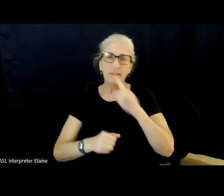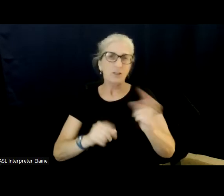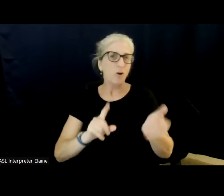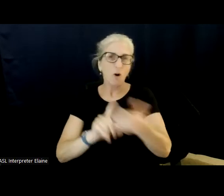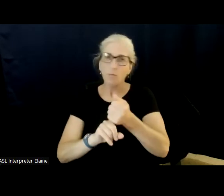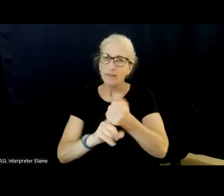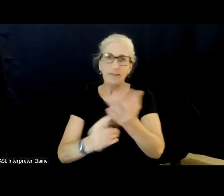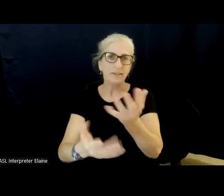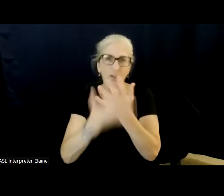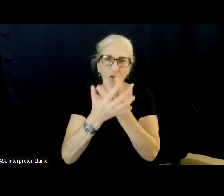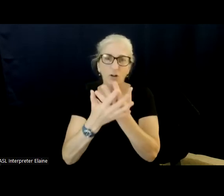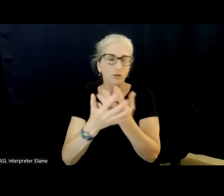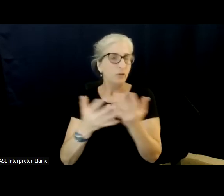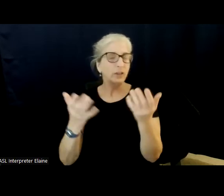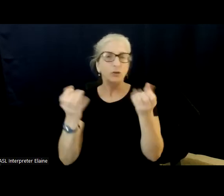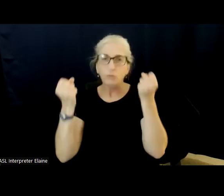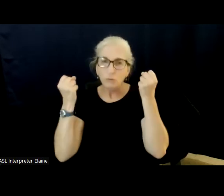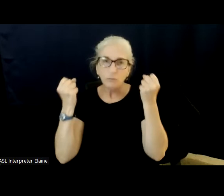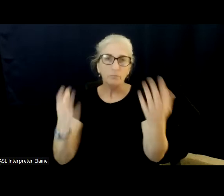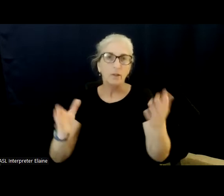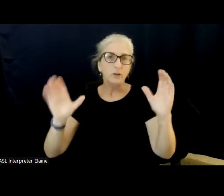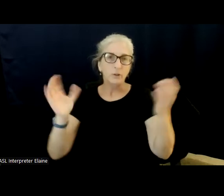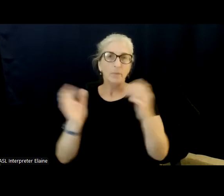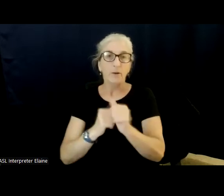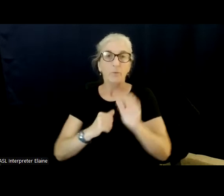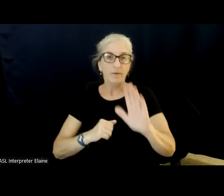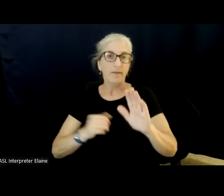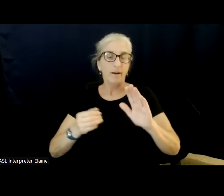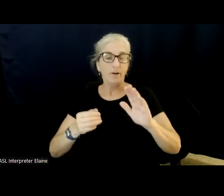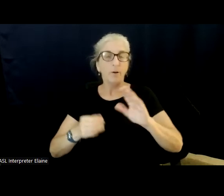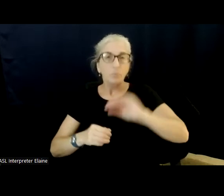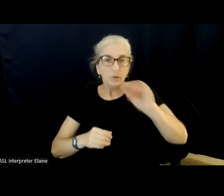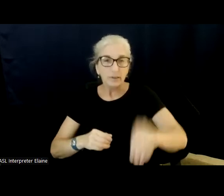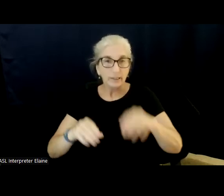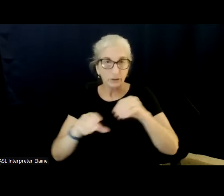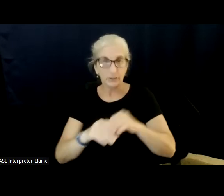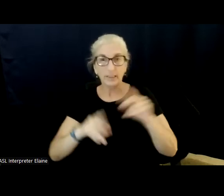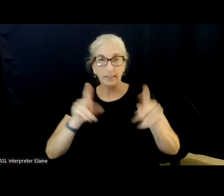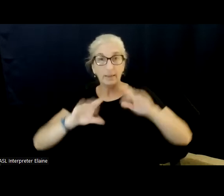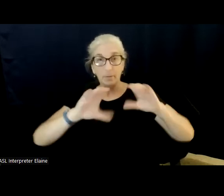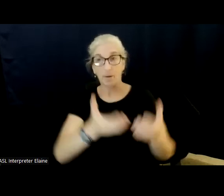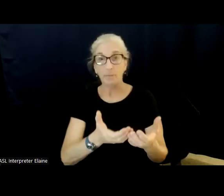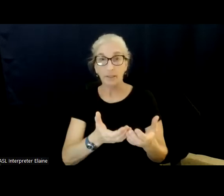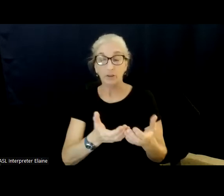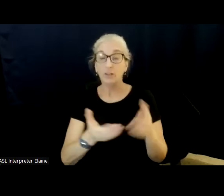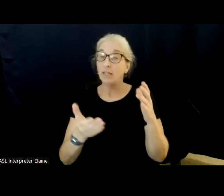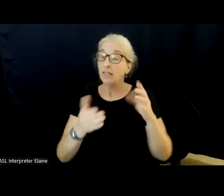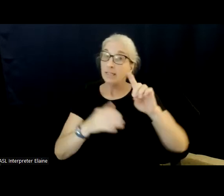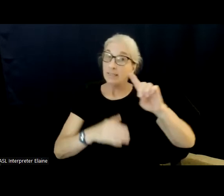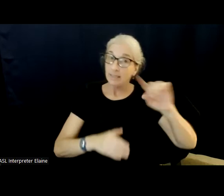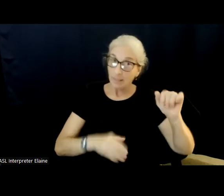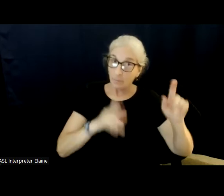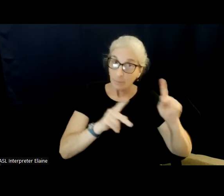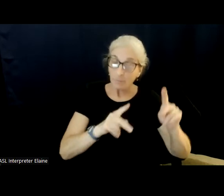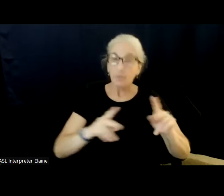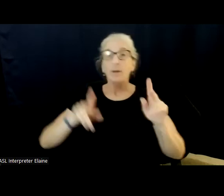of proportion with their numbers in the population. And this is especially true for people with disabilities who are also people of color. We see this